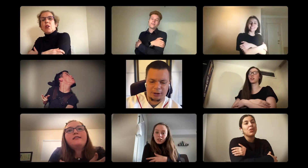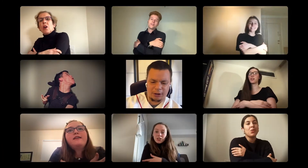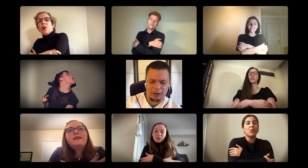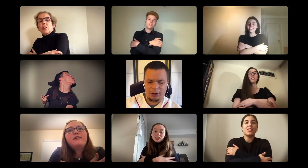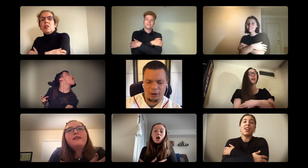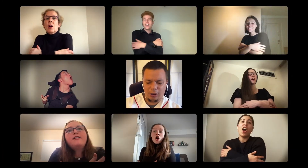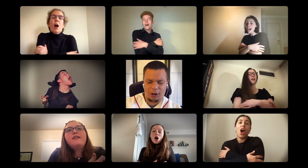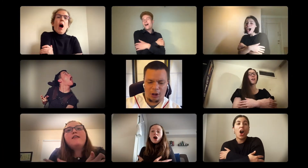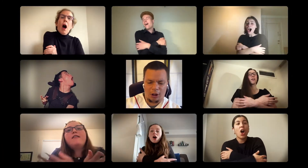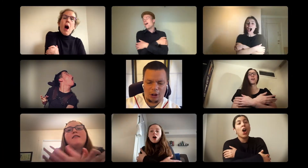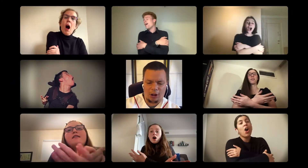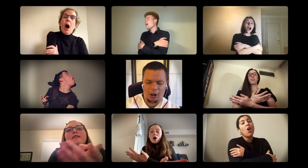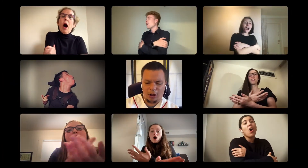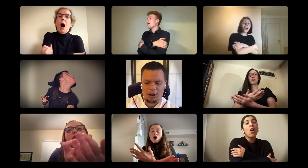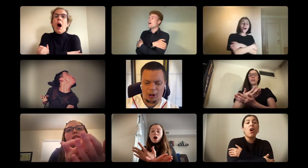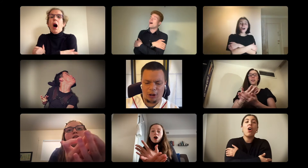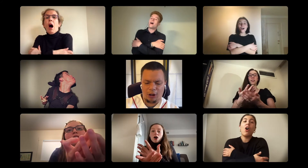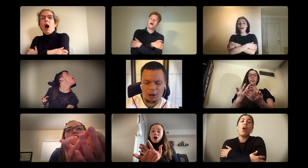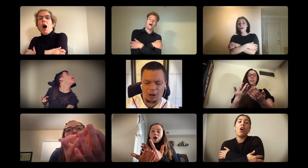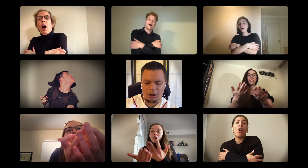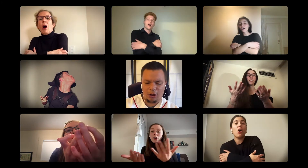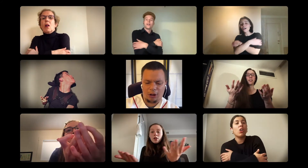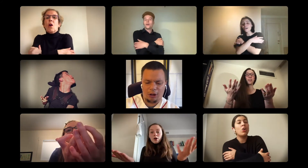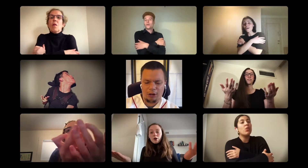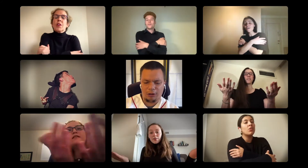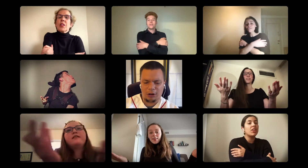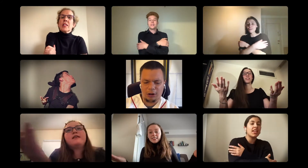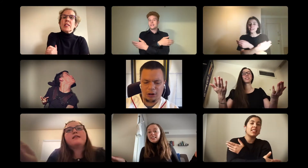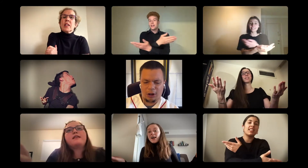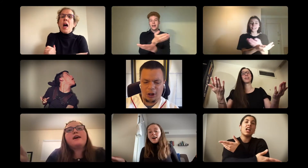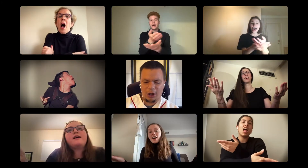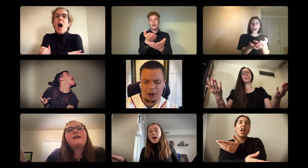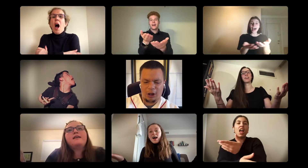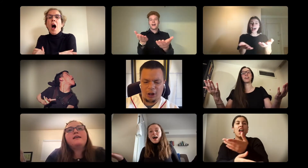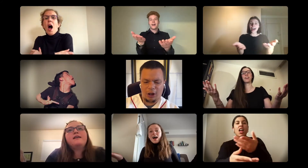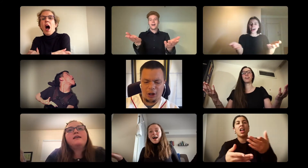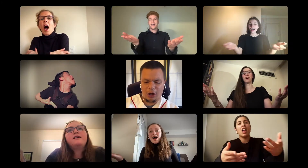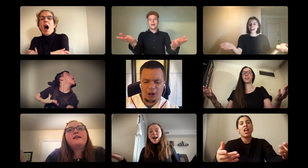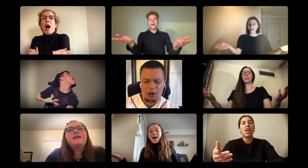all over this land.